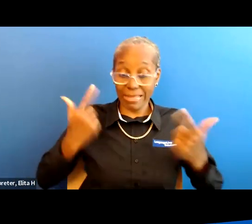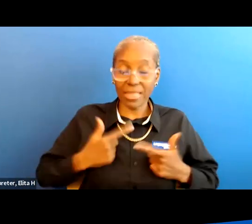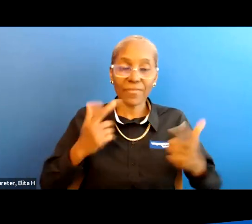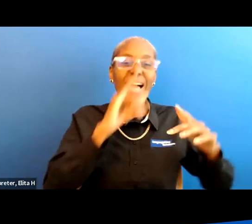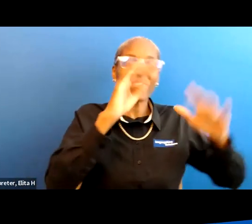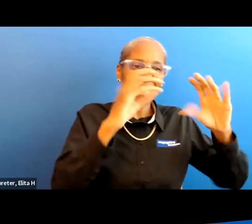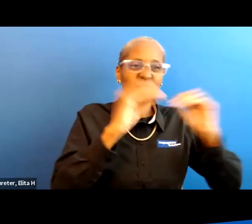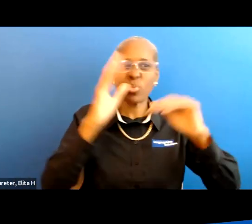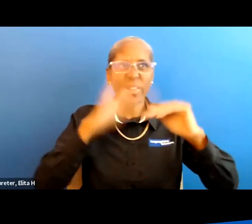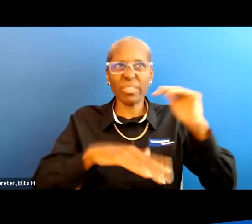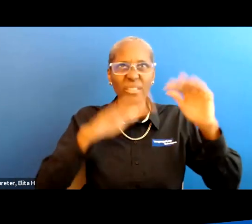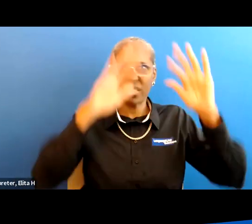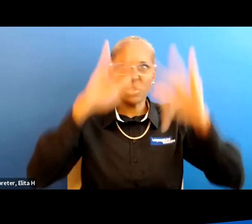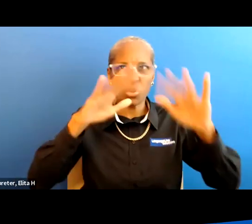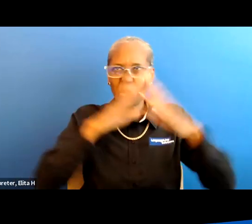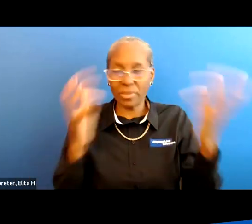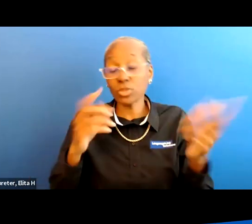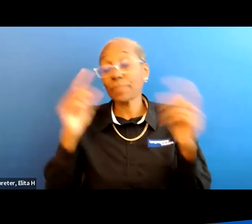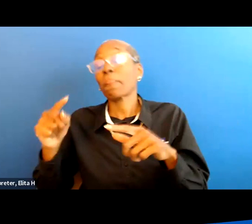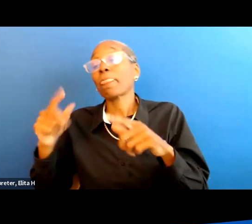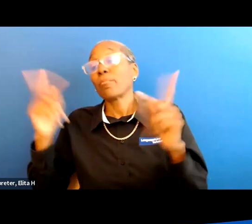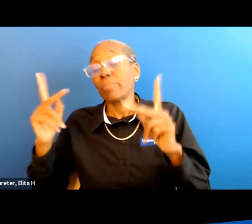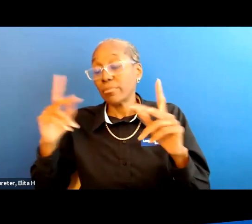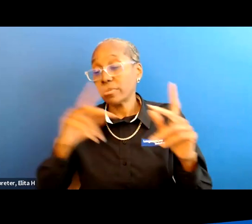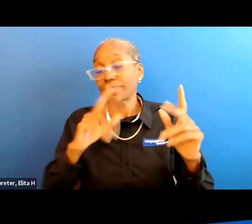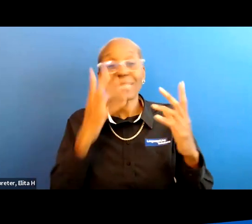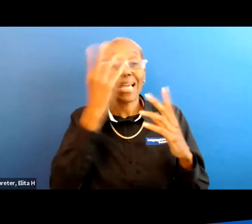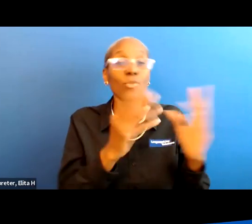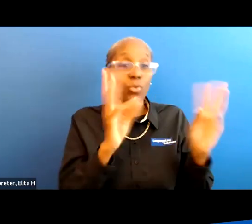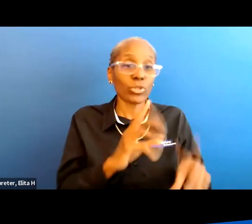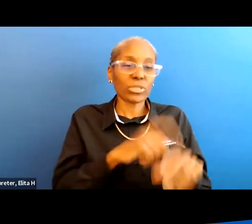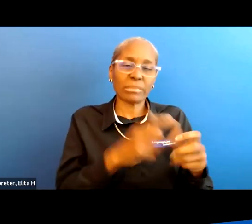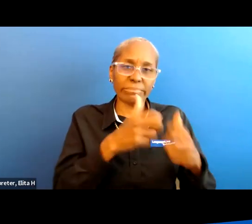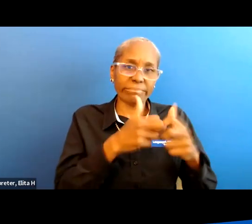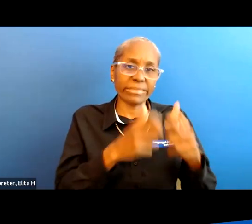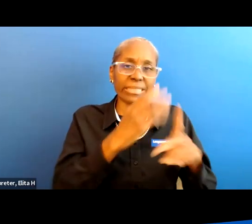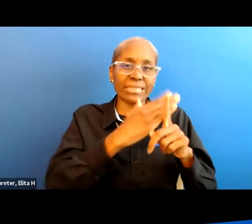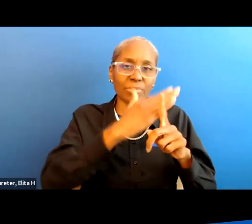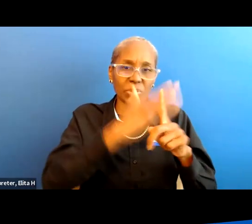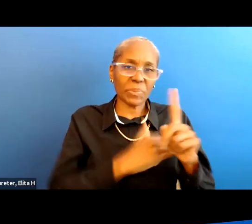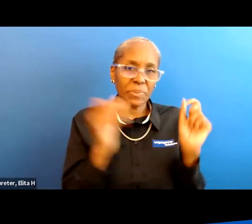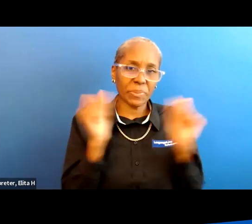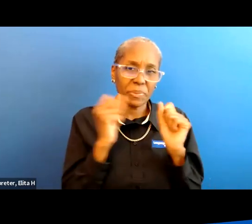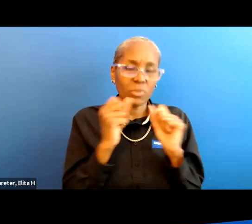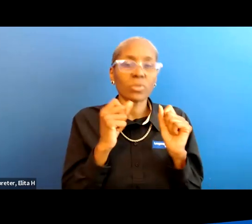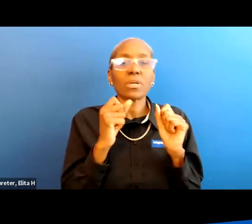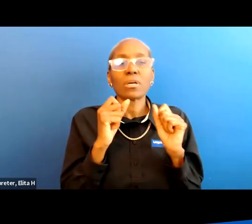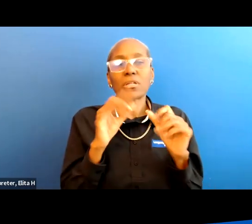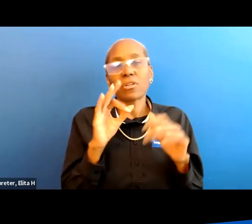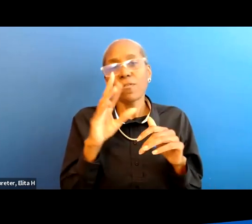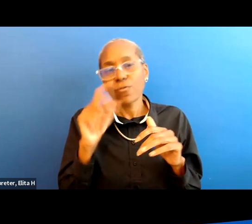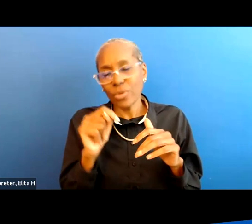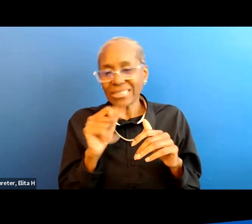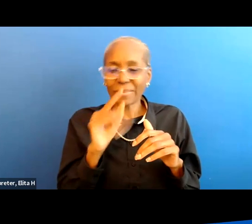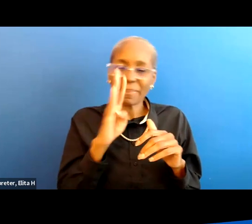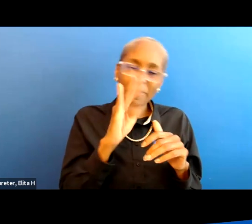ice than snow and um so that makes going out in the wintertime very difficult the temperature so cold you know you get frostbite